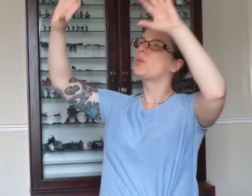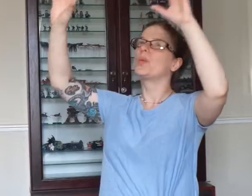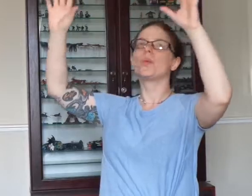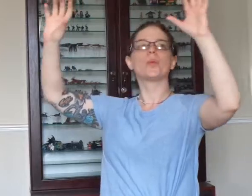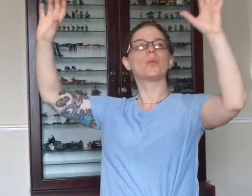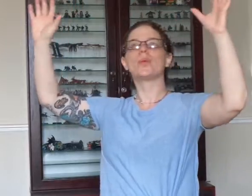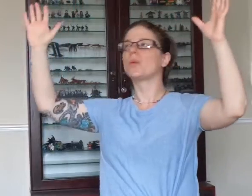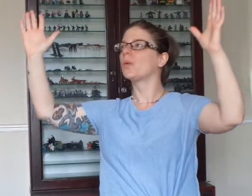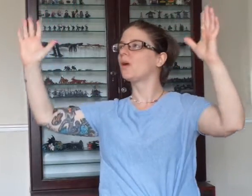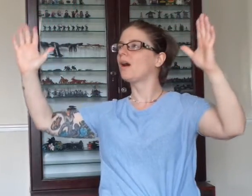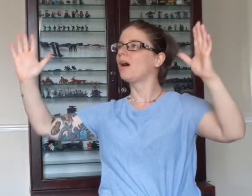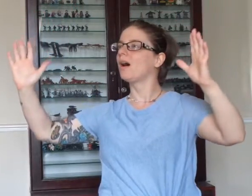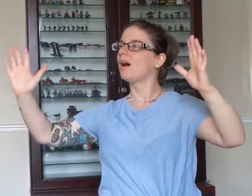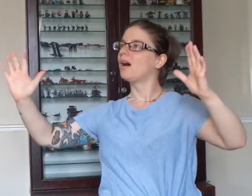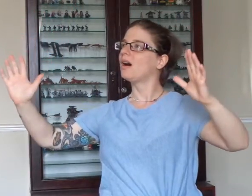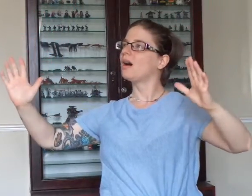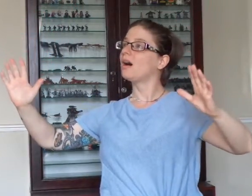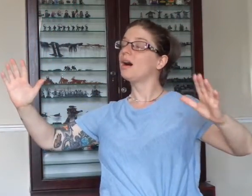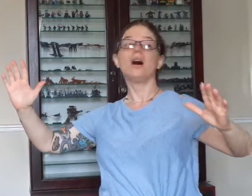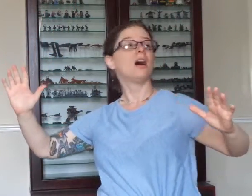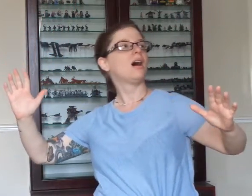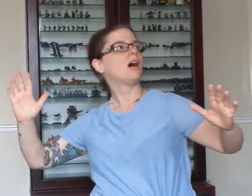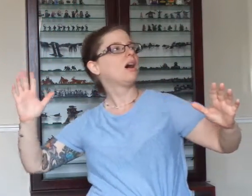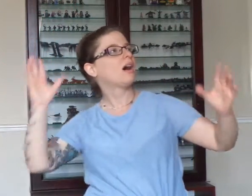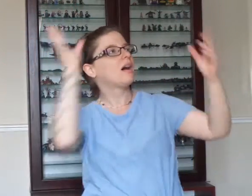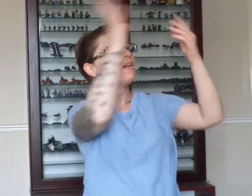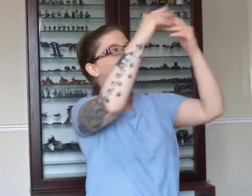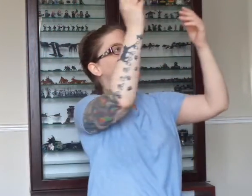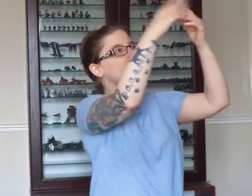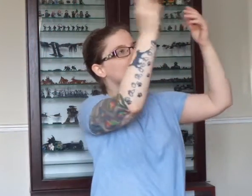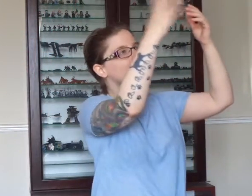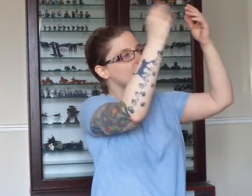and feather cannons everywhere.